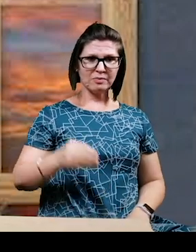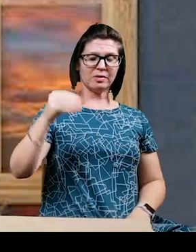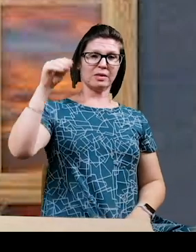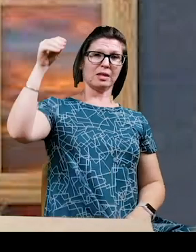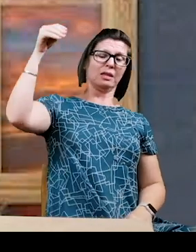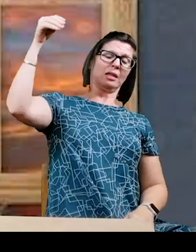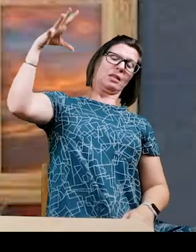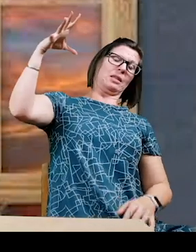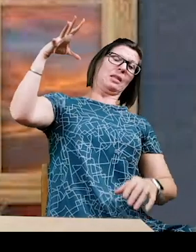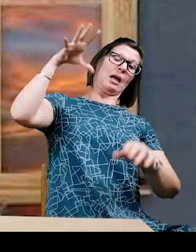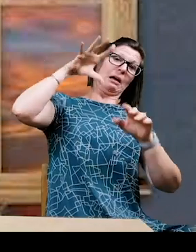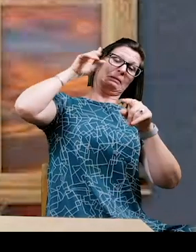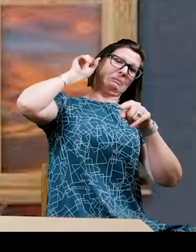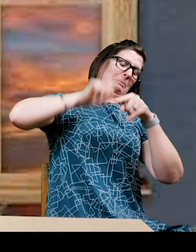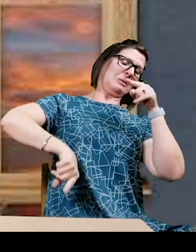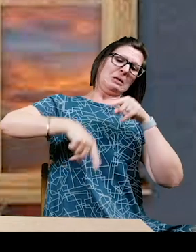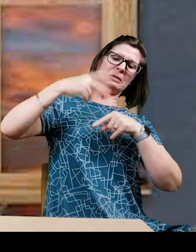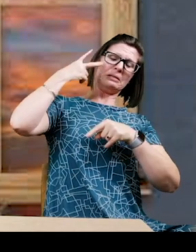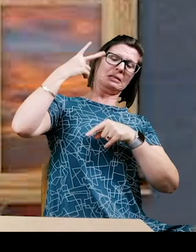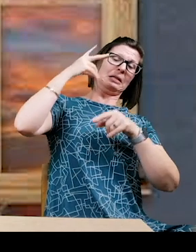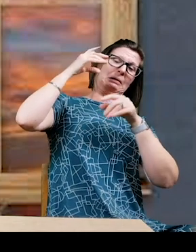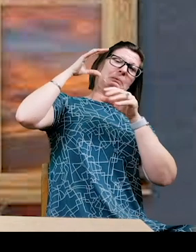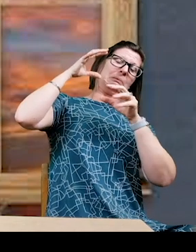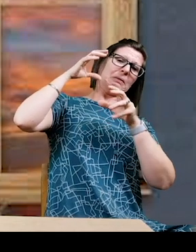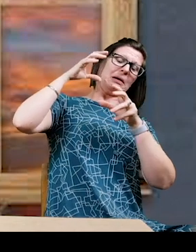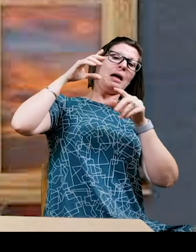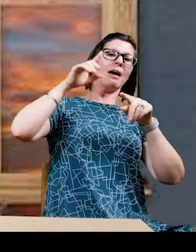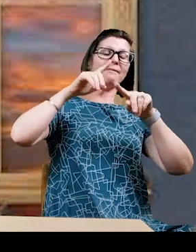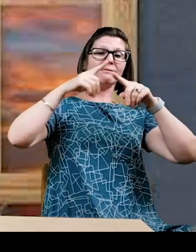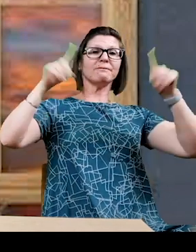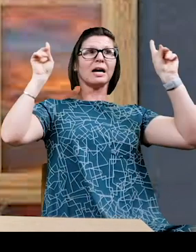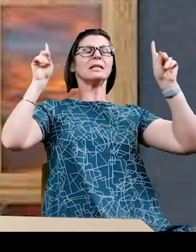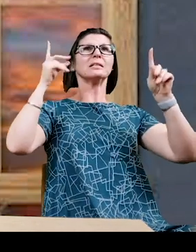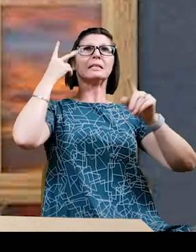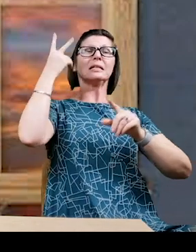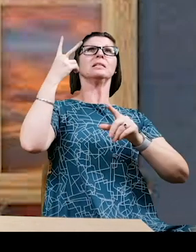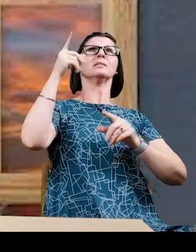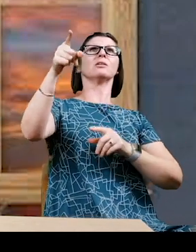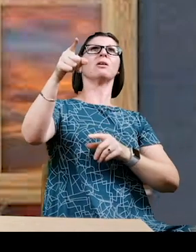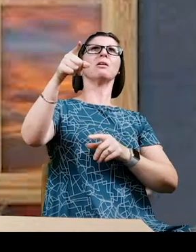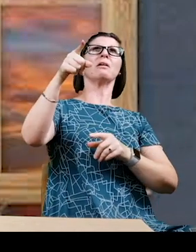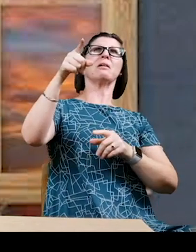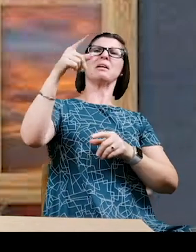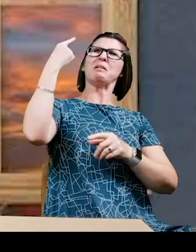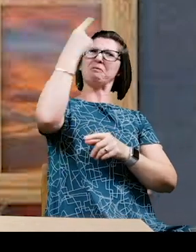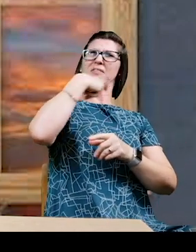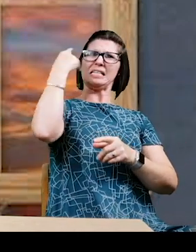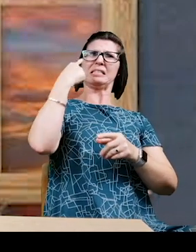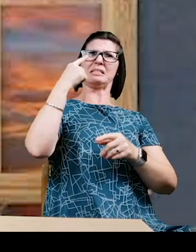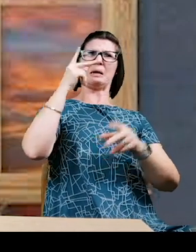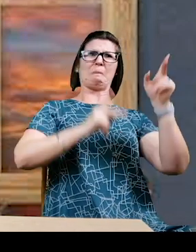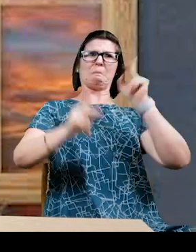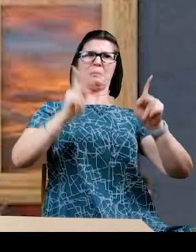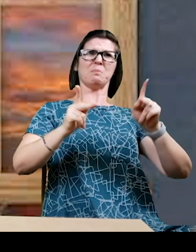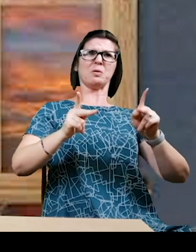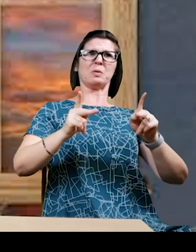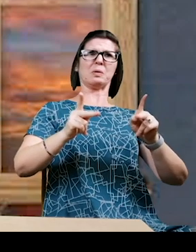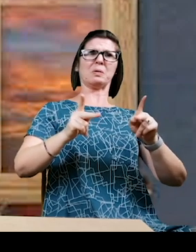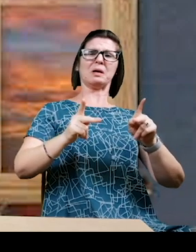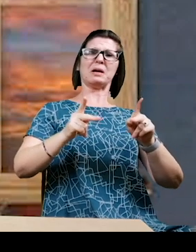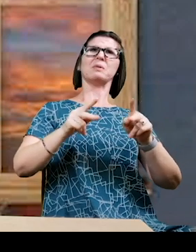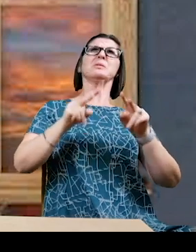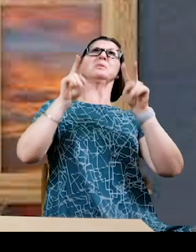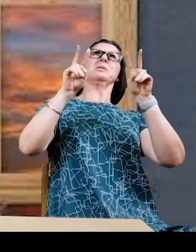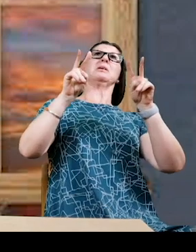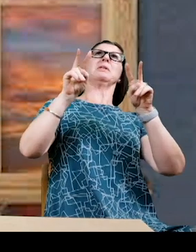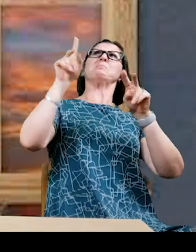was so brilliant that it was hard for Edward to see. But finally, shapes appeared out of the light and then faces. And Edward realized that he